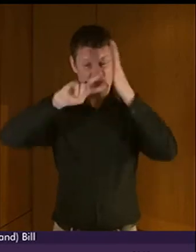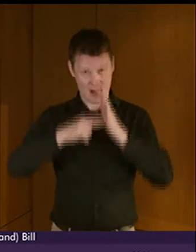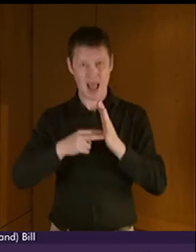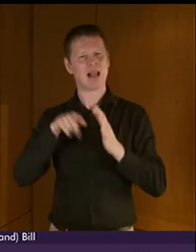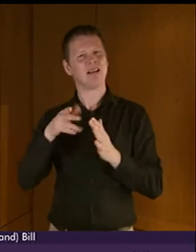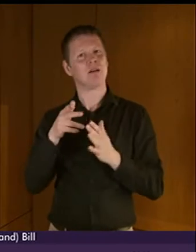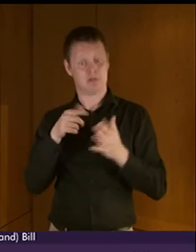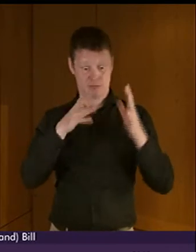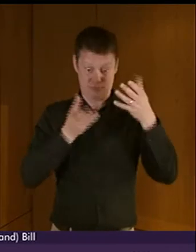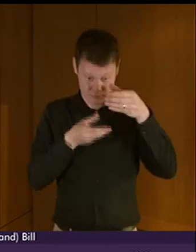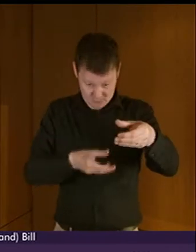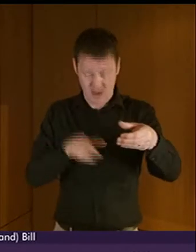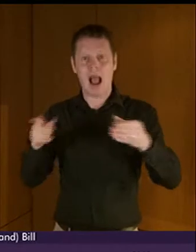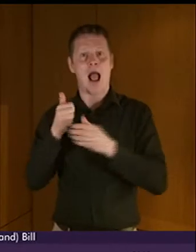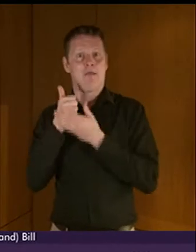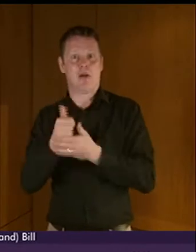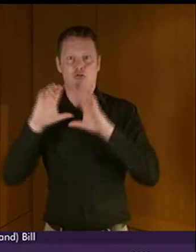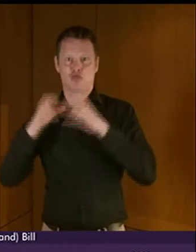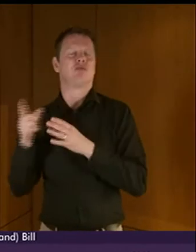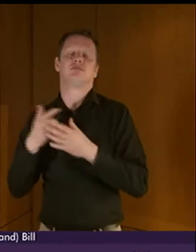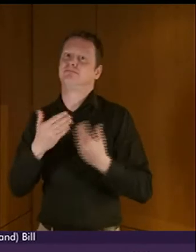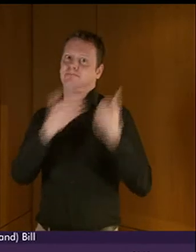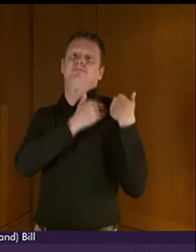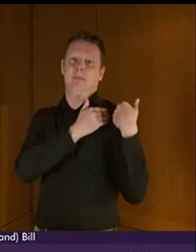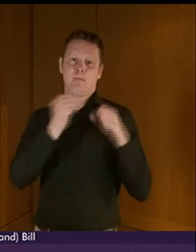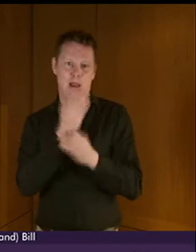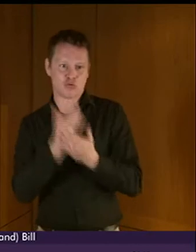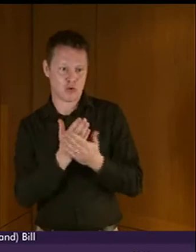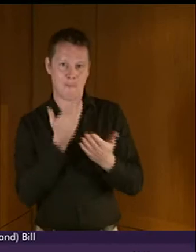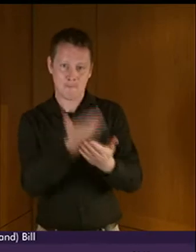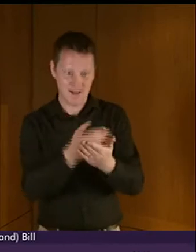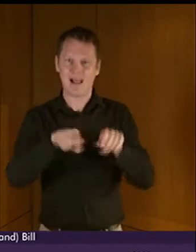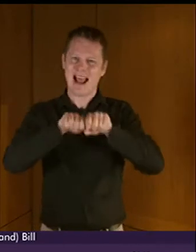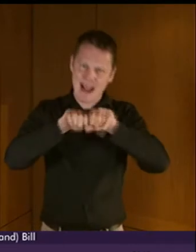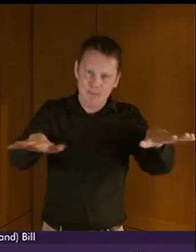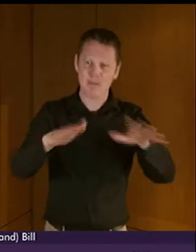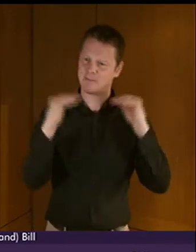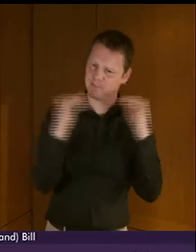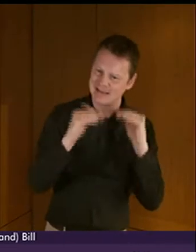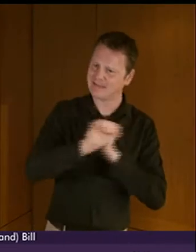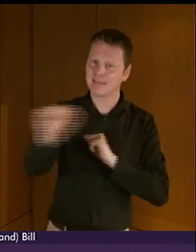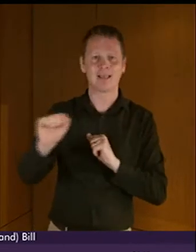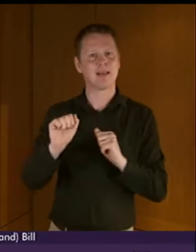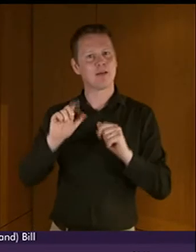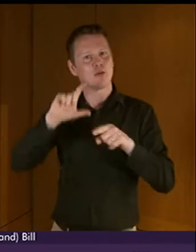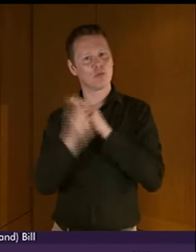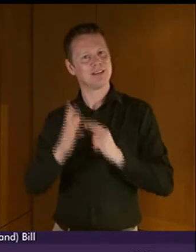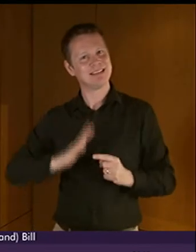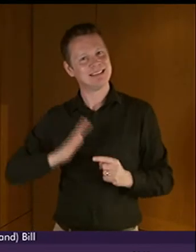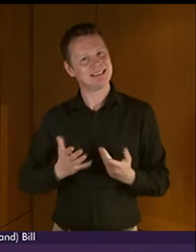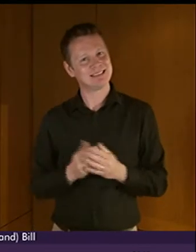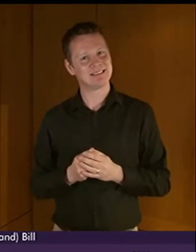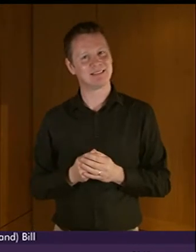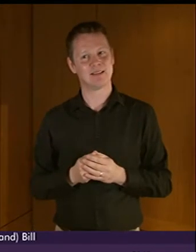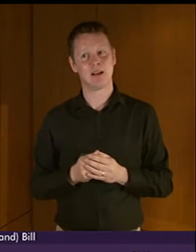a key responsibility in ensuring the bill is implemented and it meets the needs of BSL users. It will be important to